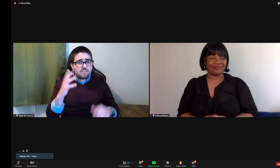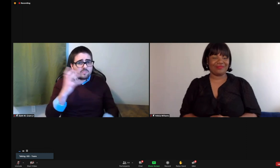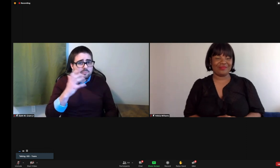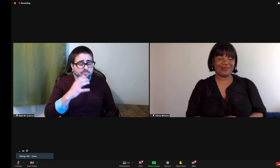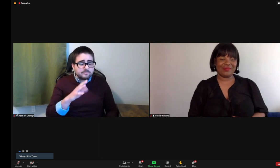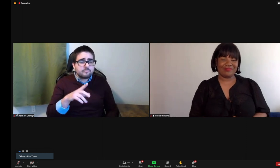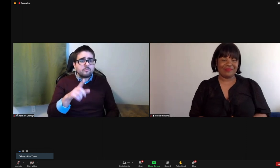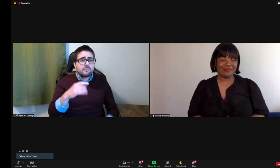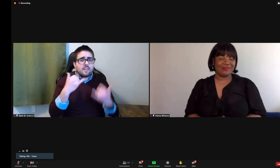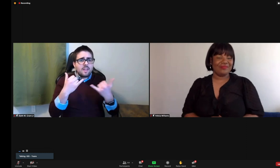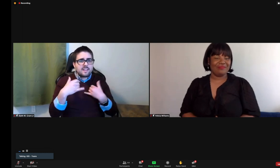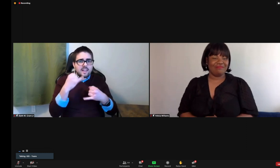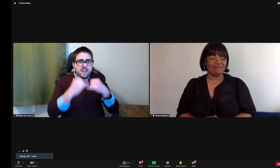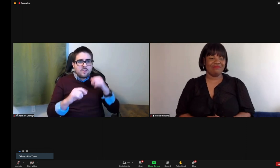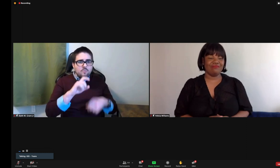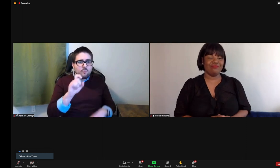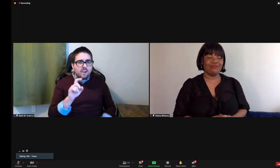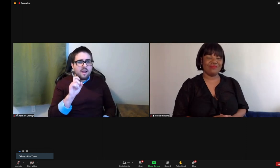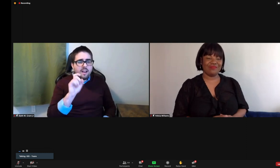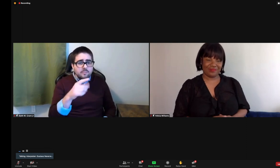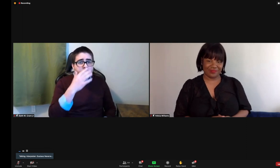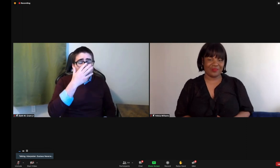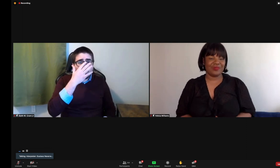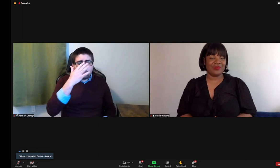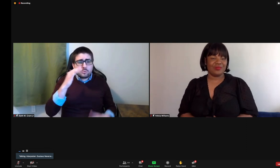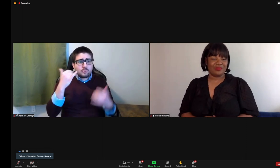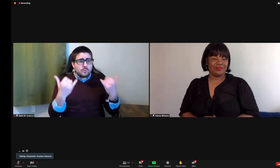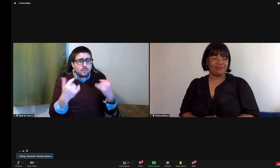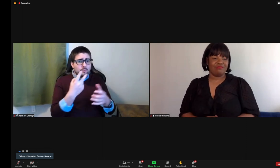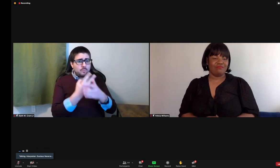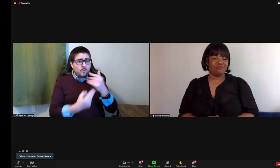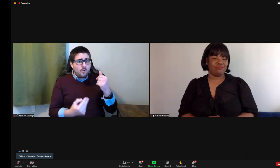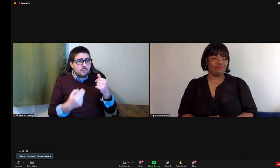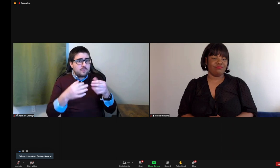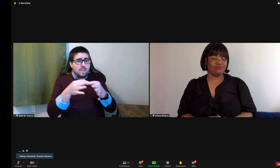well. Wow, that sounds incredible. I do have a final question for you.